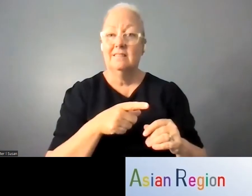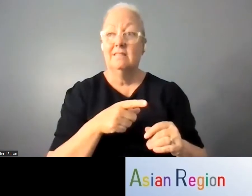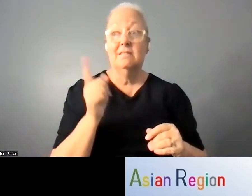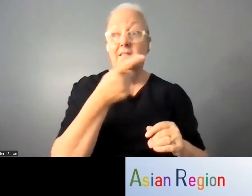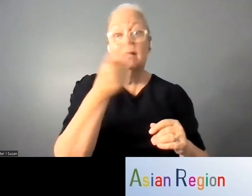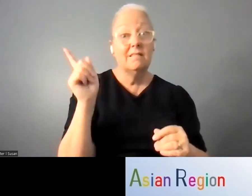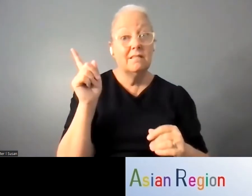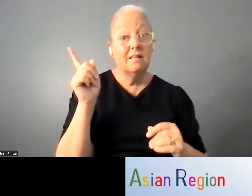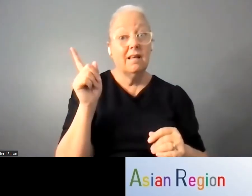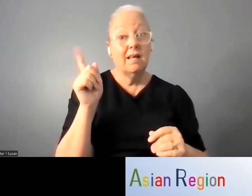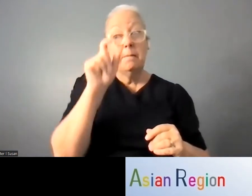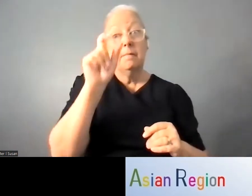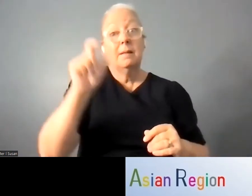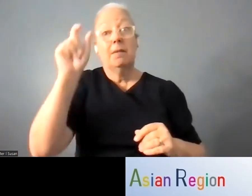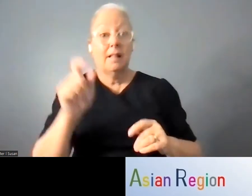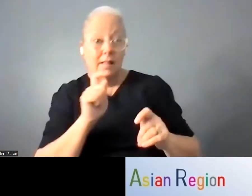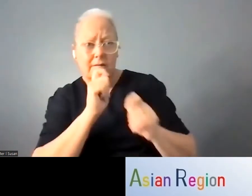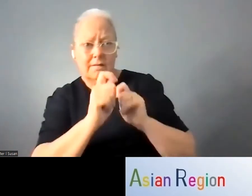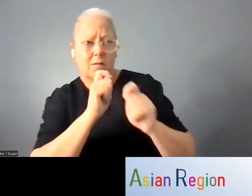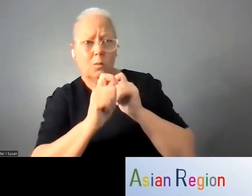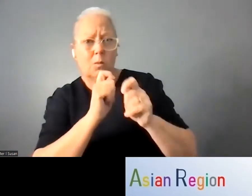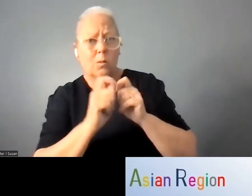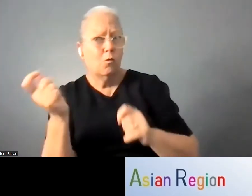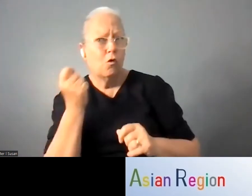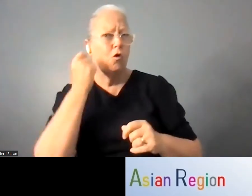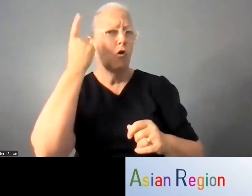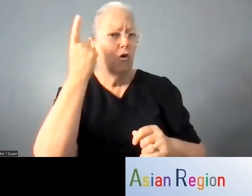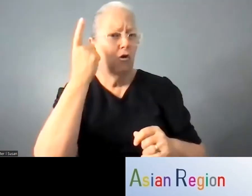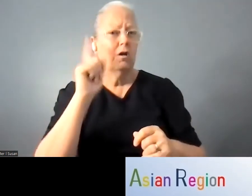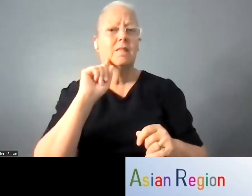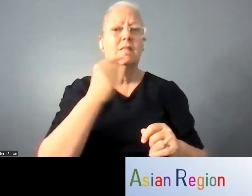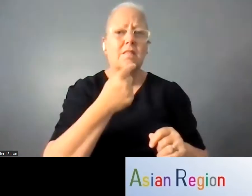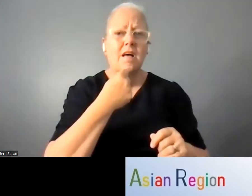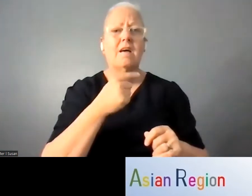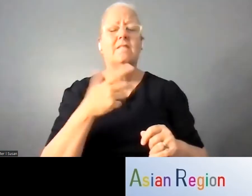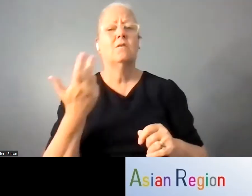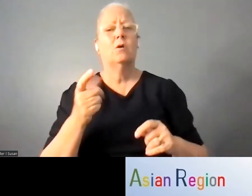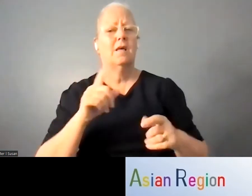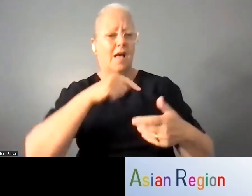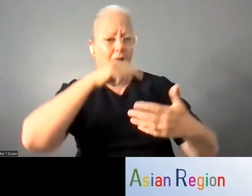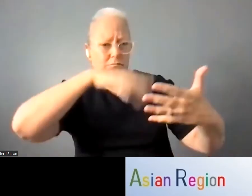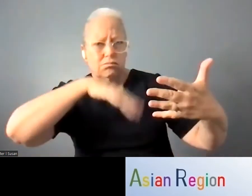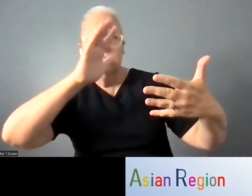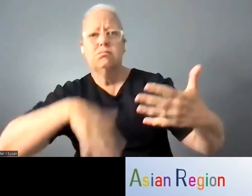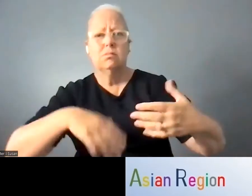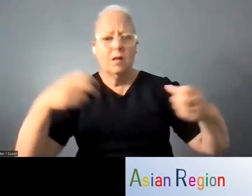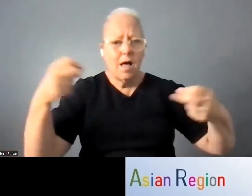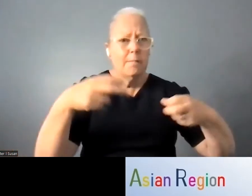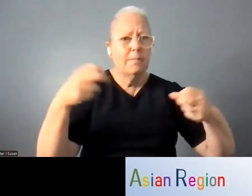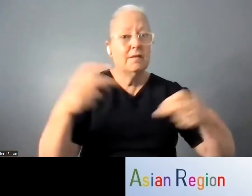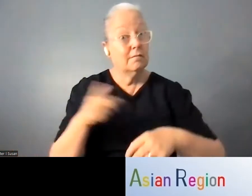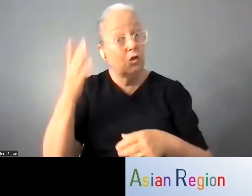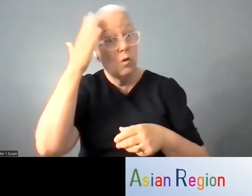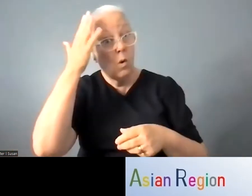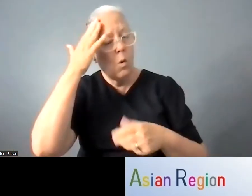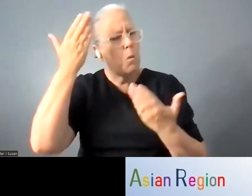accessible for those with hearing impairment, like transcription and other things? I remember a friend